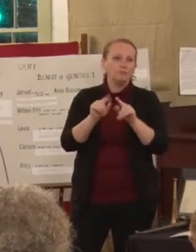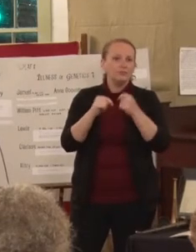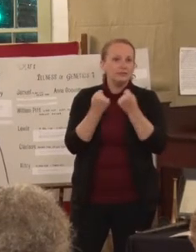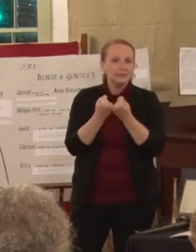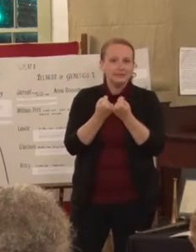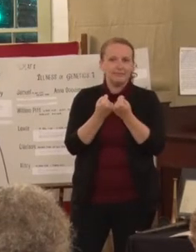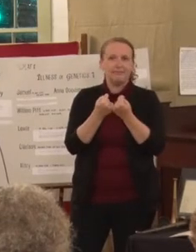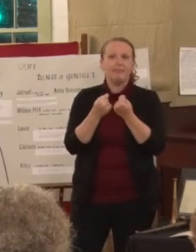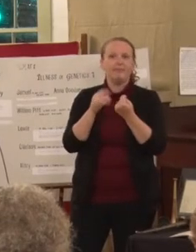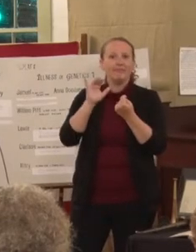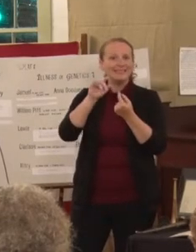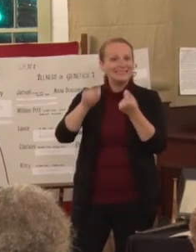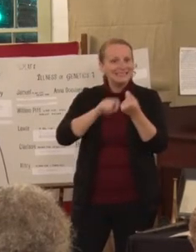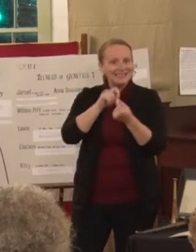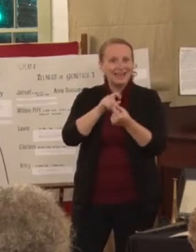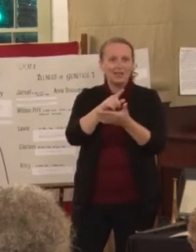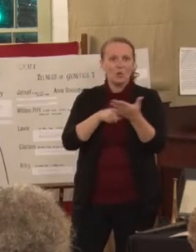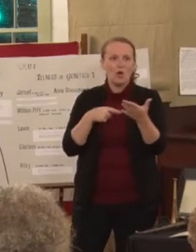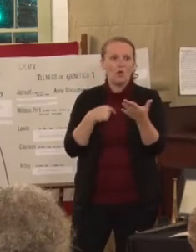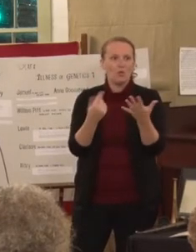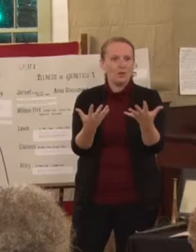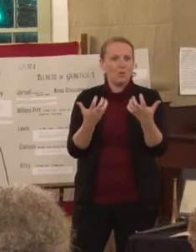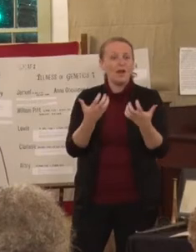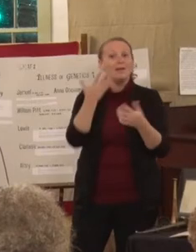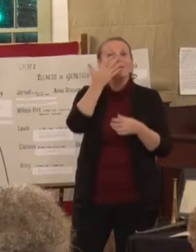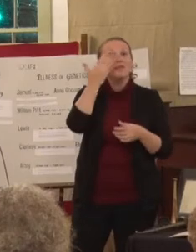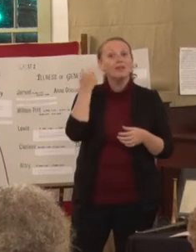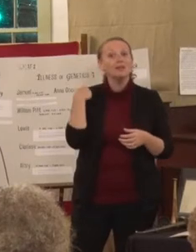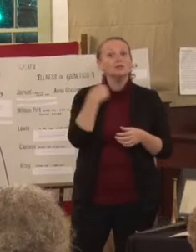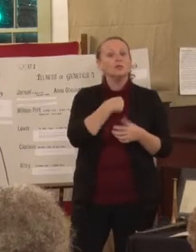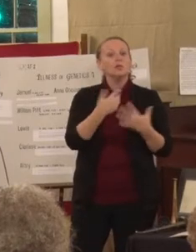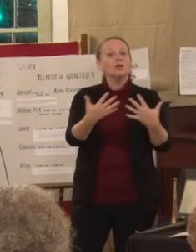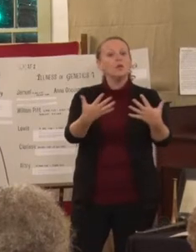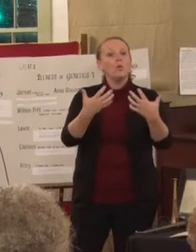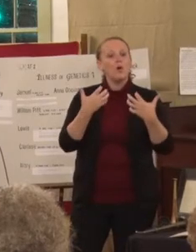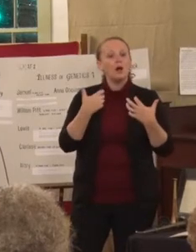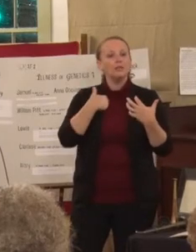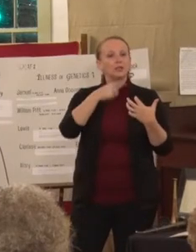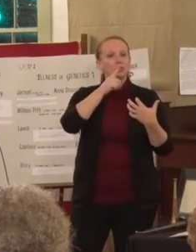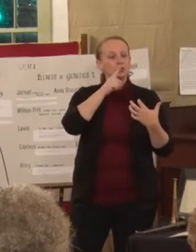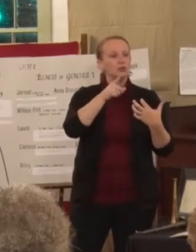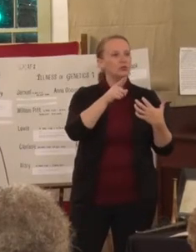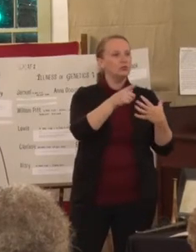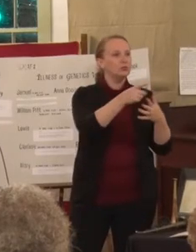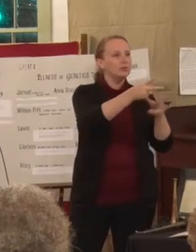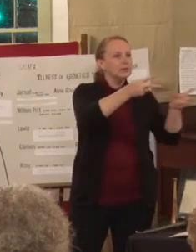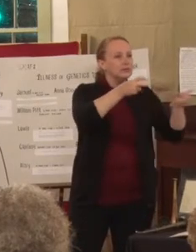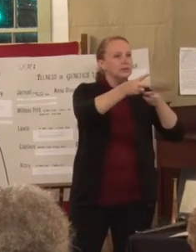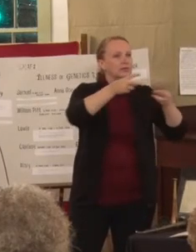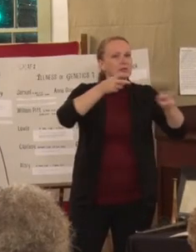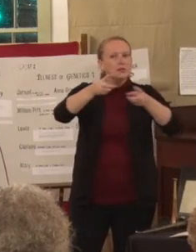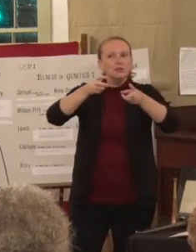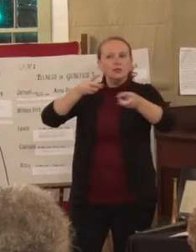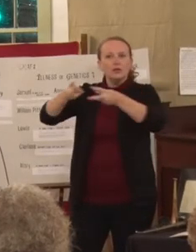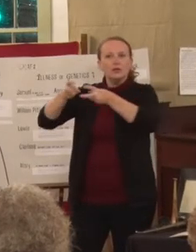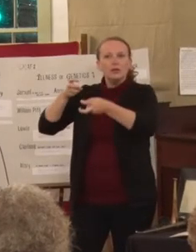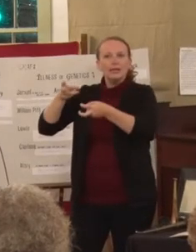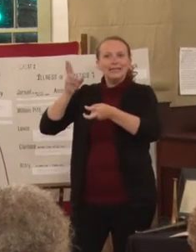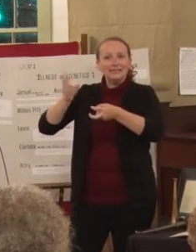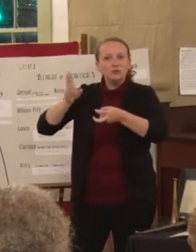did want, because they wanted to appeal to a cross-section of an audience. You know, the